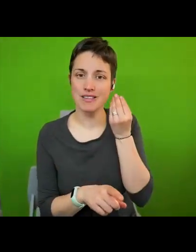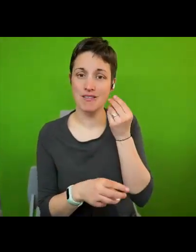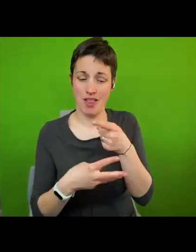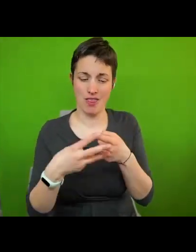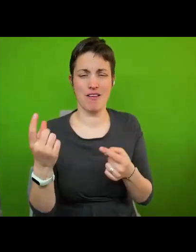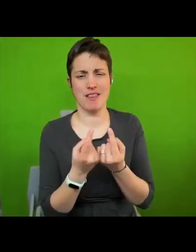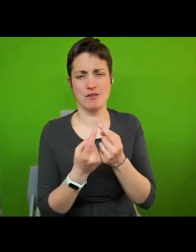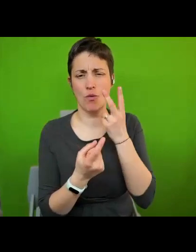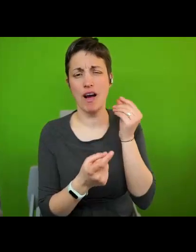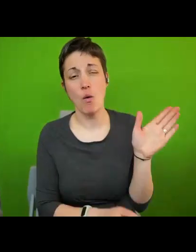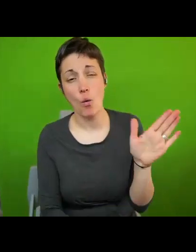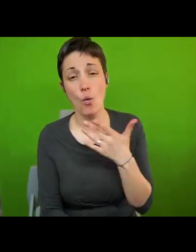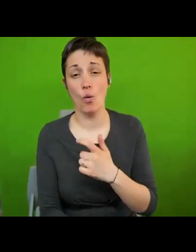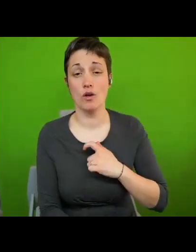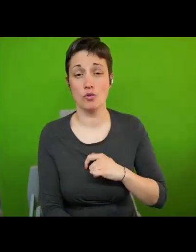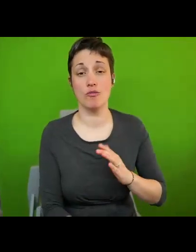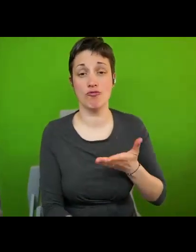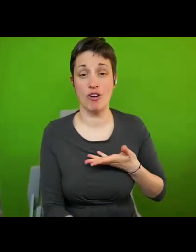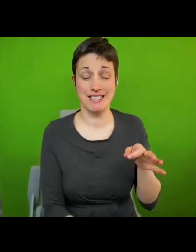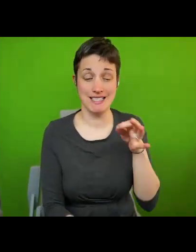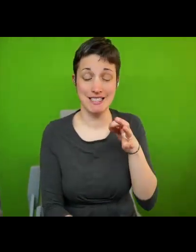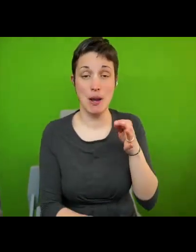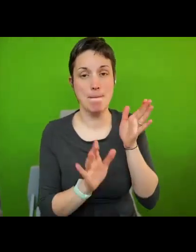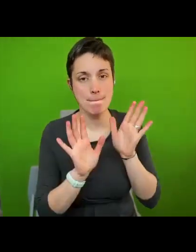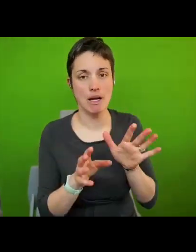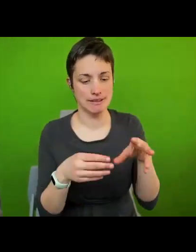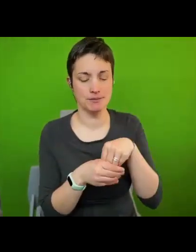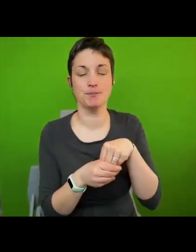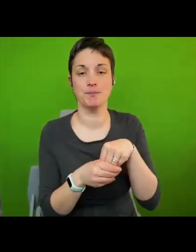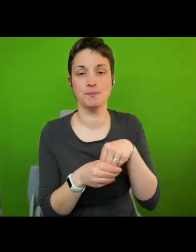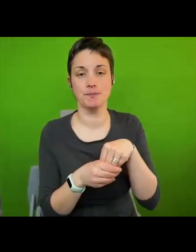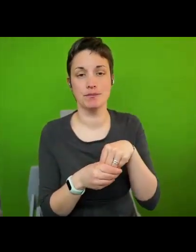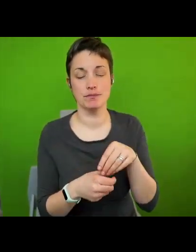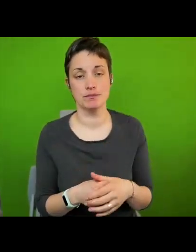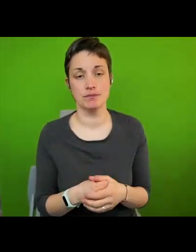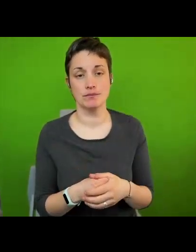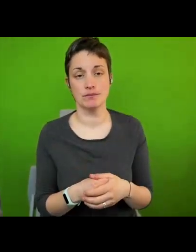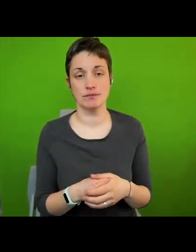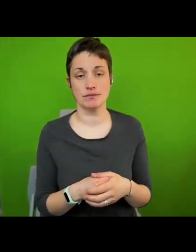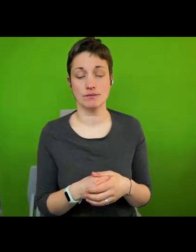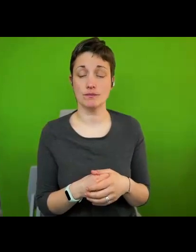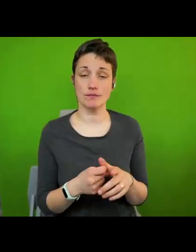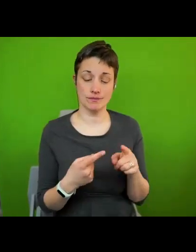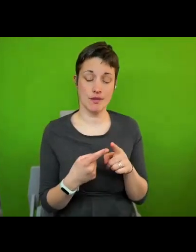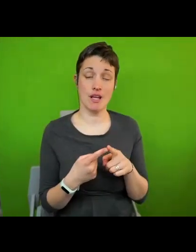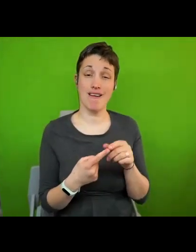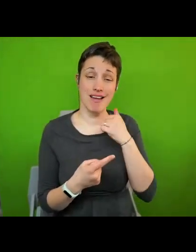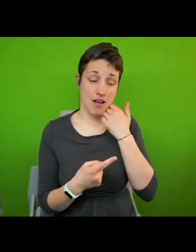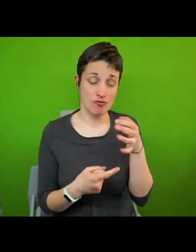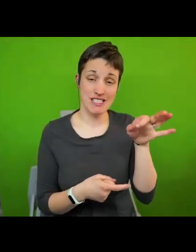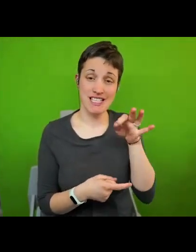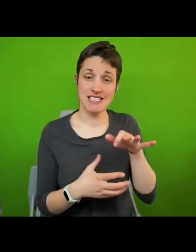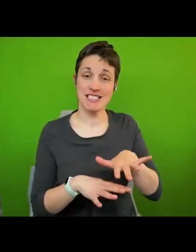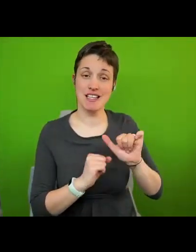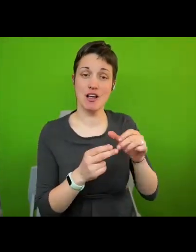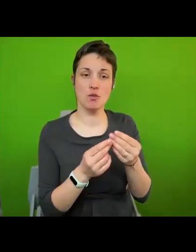in all human rights cities and they need to be taken seriously one is that each city starts with some